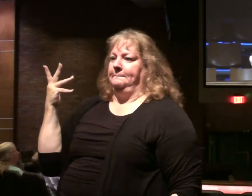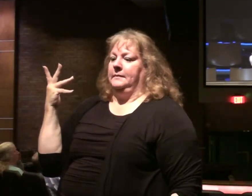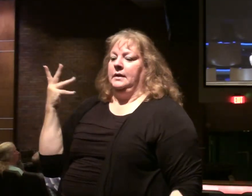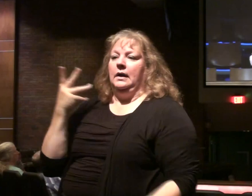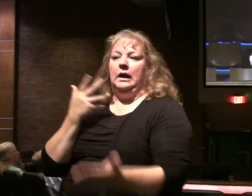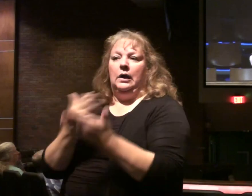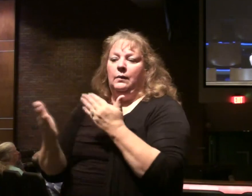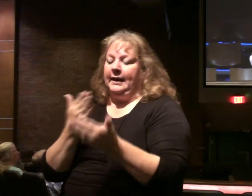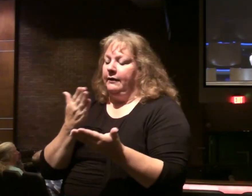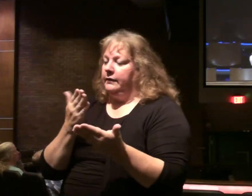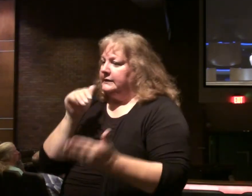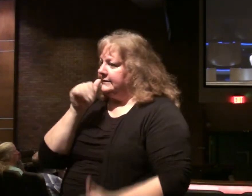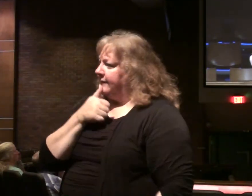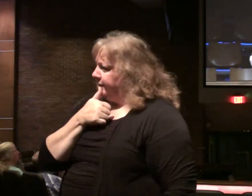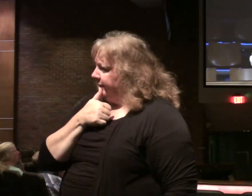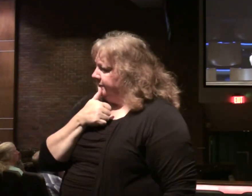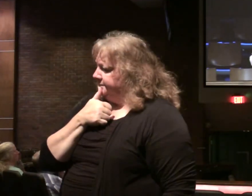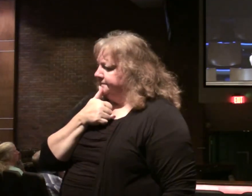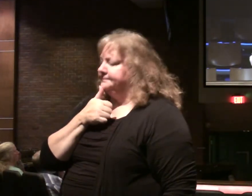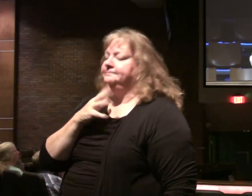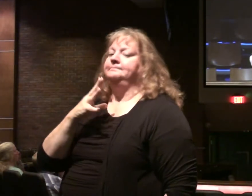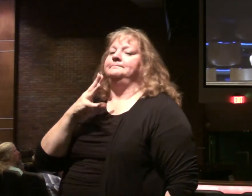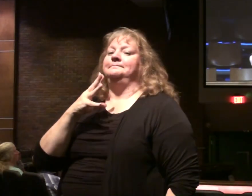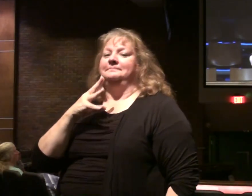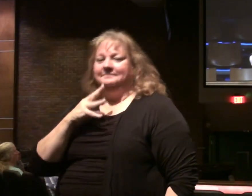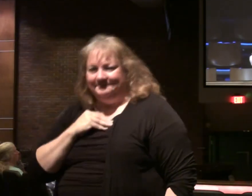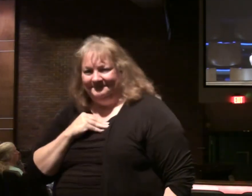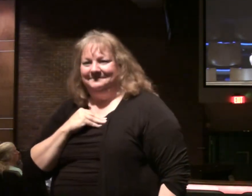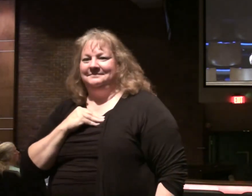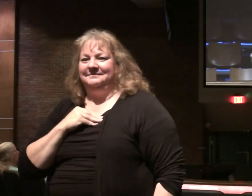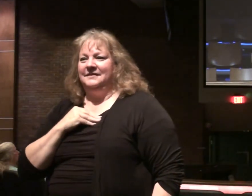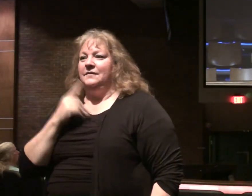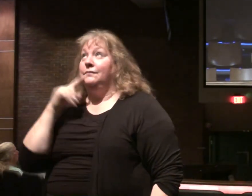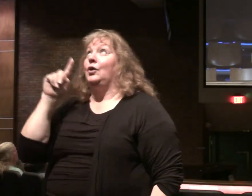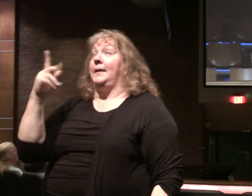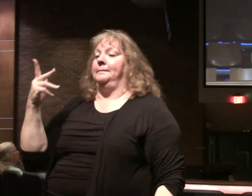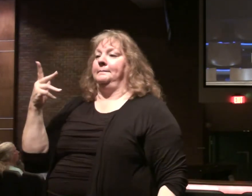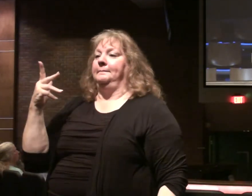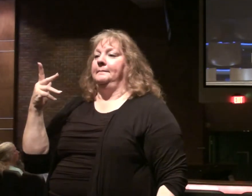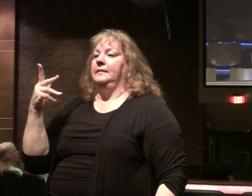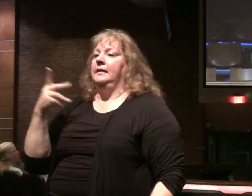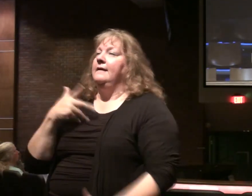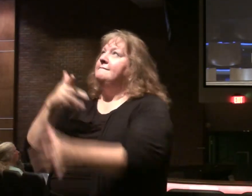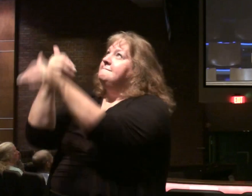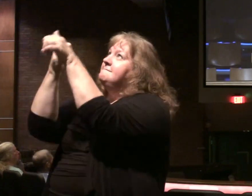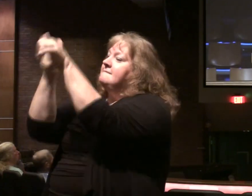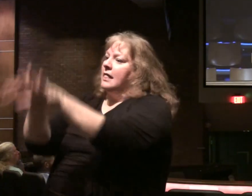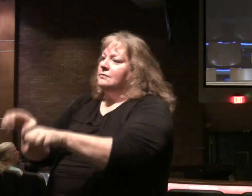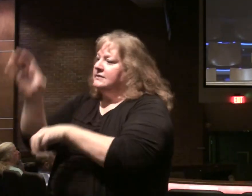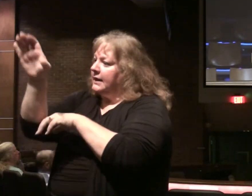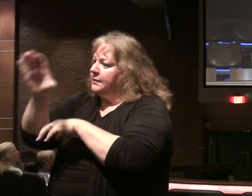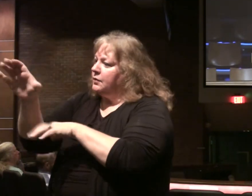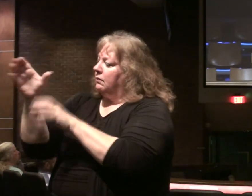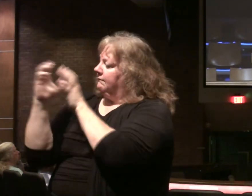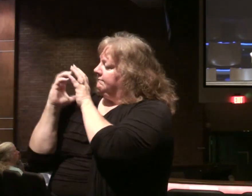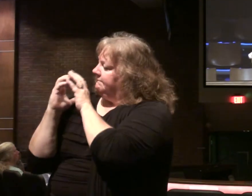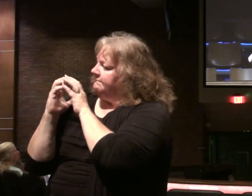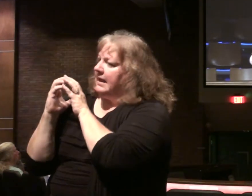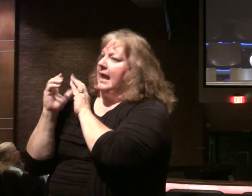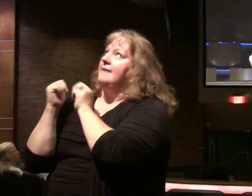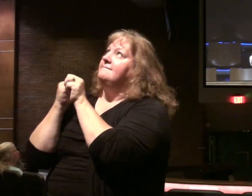Whatever suffering comes. We'll gladly take it from the Lord's sake. It says you must follow me. Take up your cross and follow me.